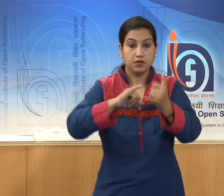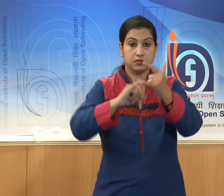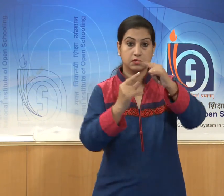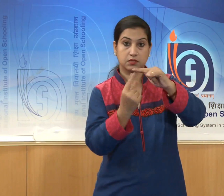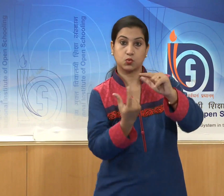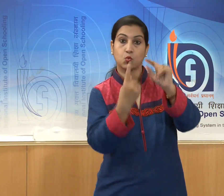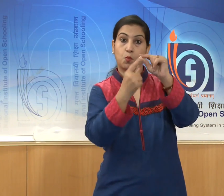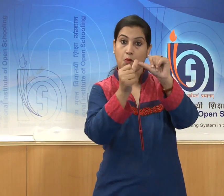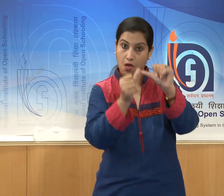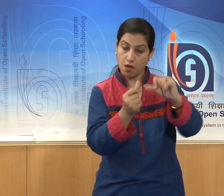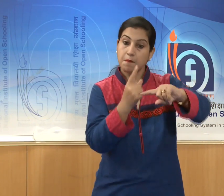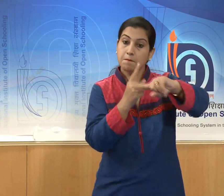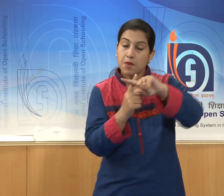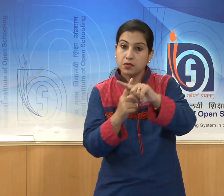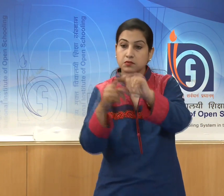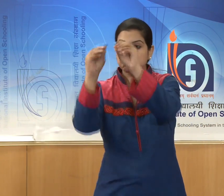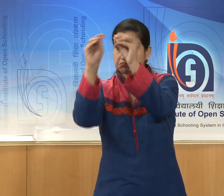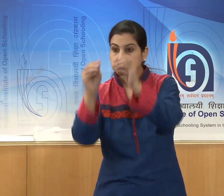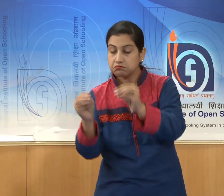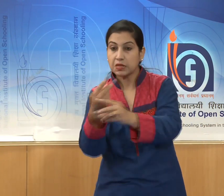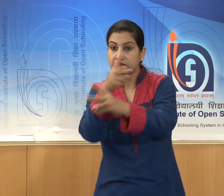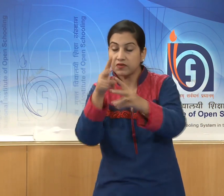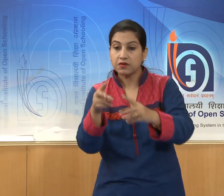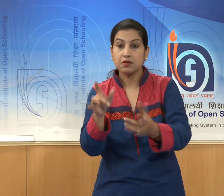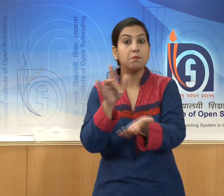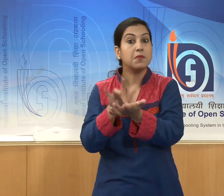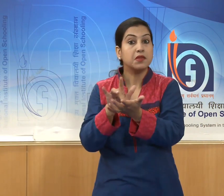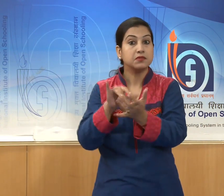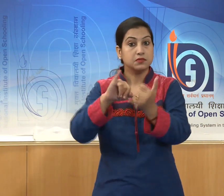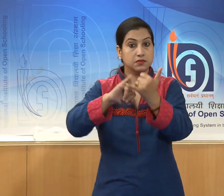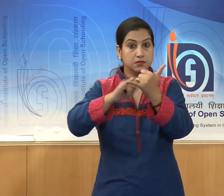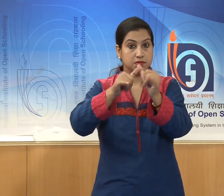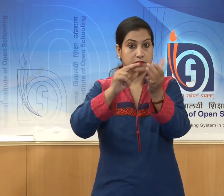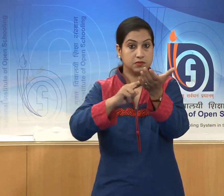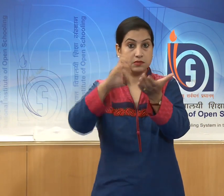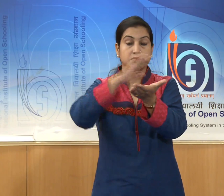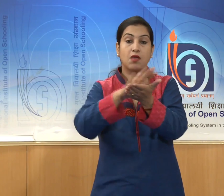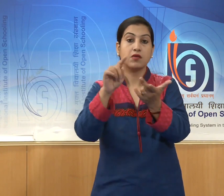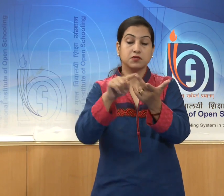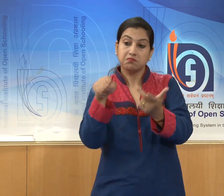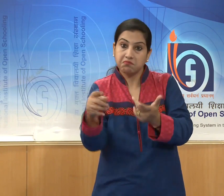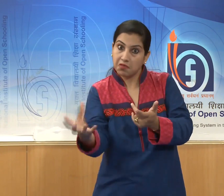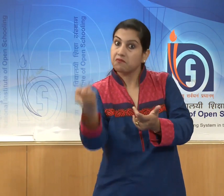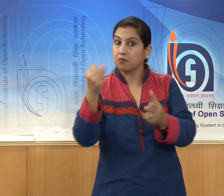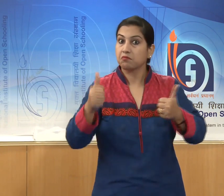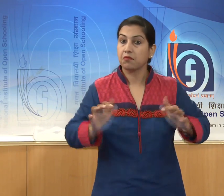of Saachi in the state